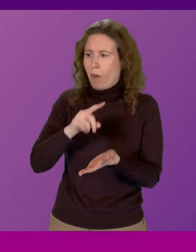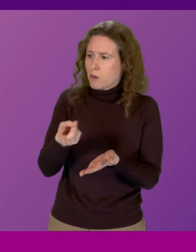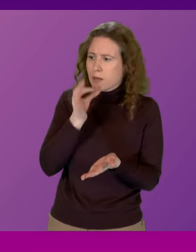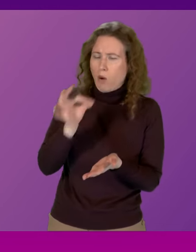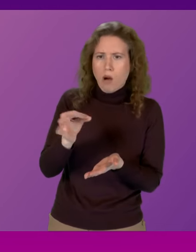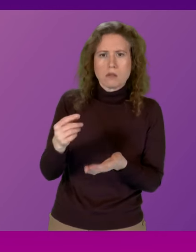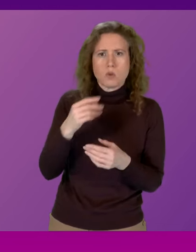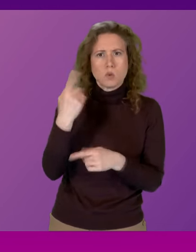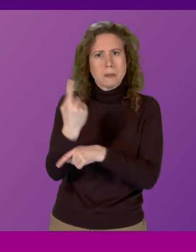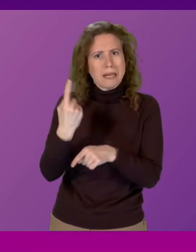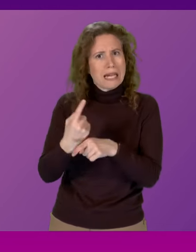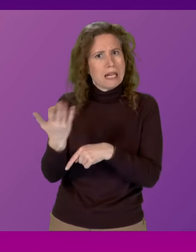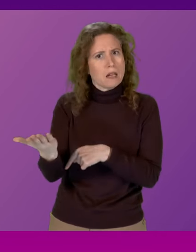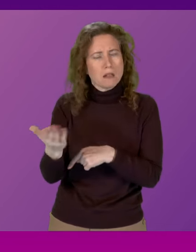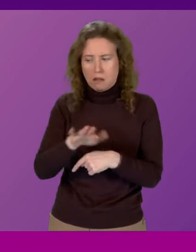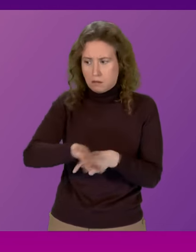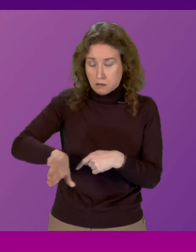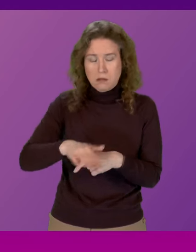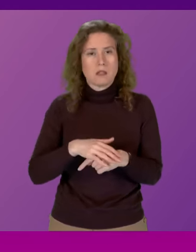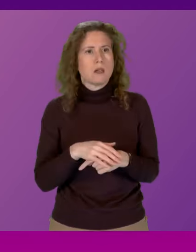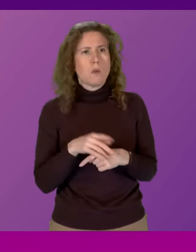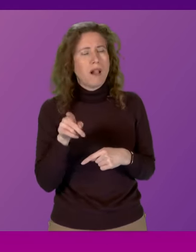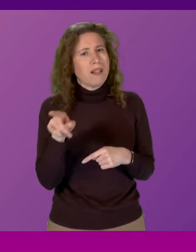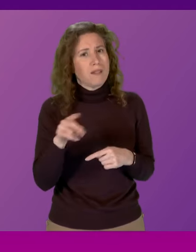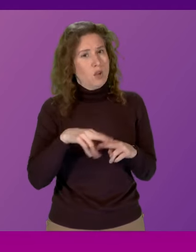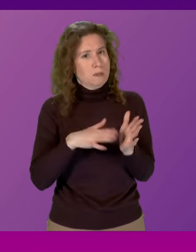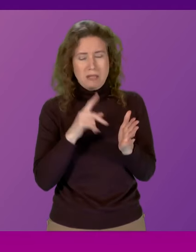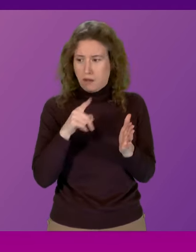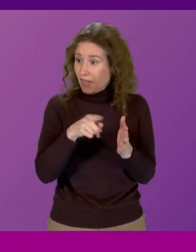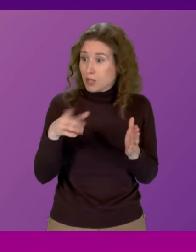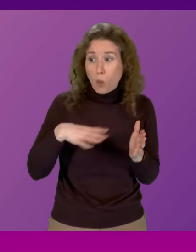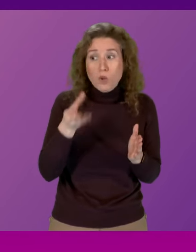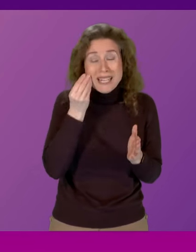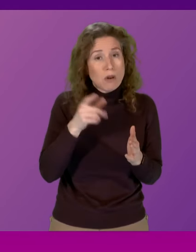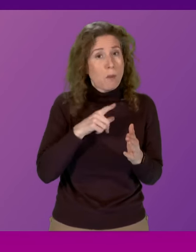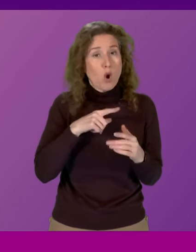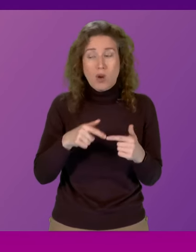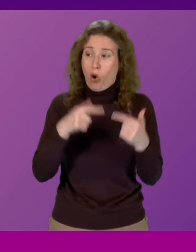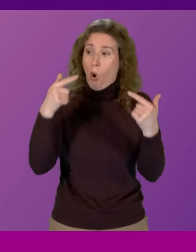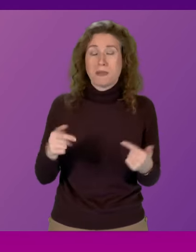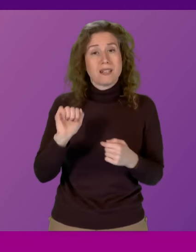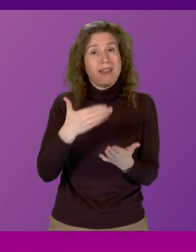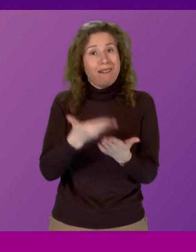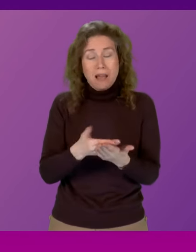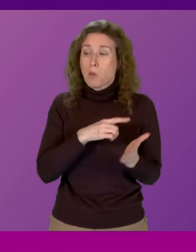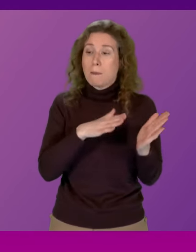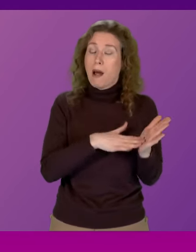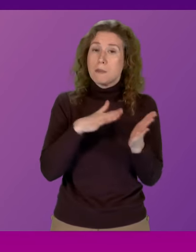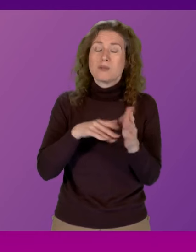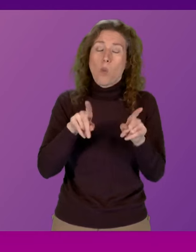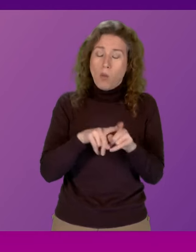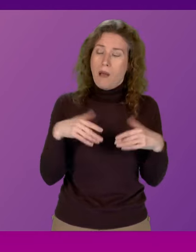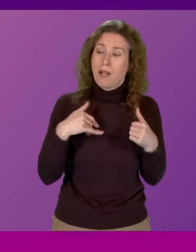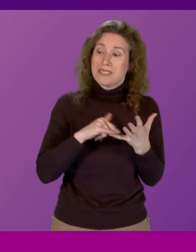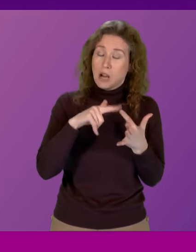called to speak. First Minister. Well, don't want to hear it because, of course, it goes contrary to their claims. Because Michael Matheson is also the Health